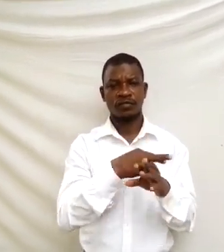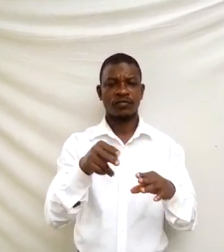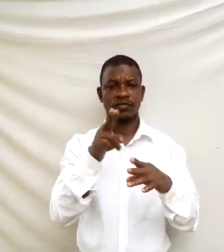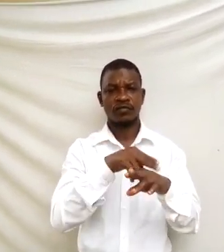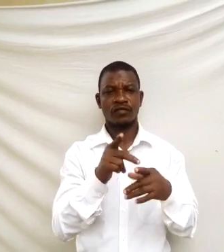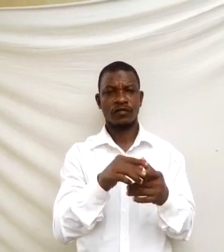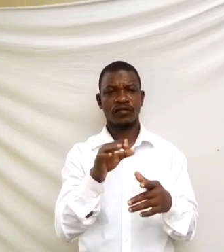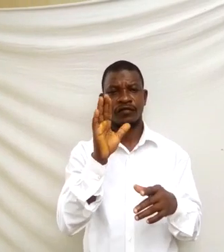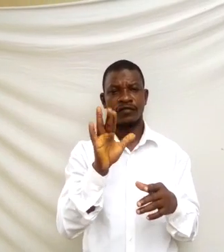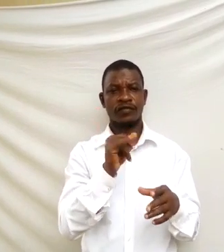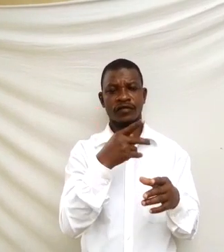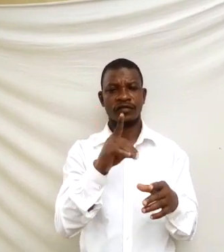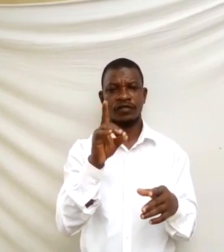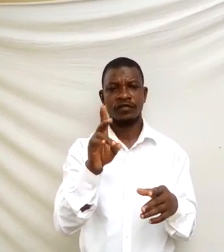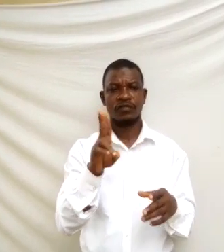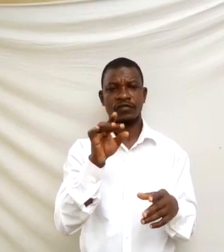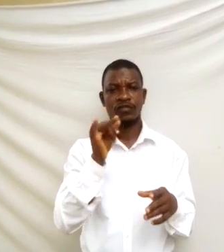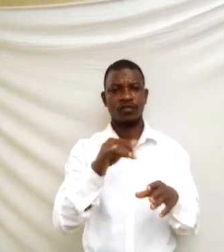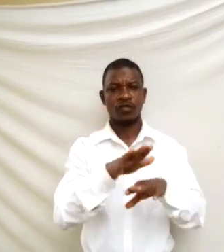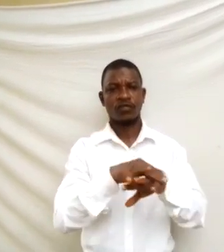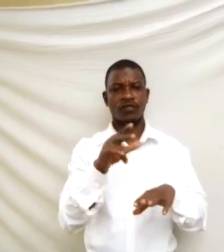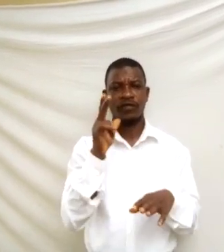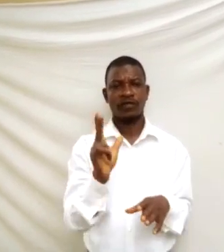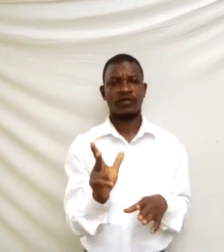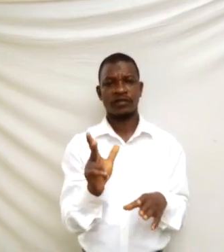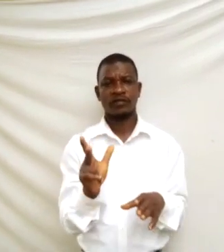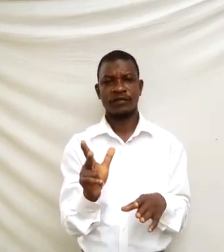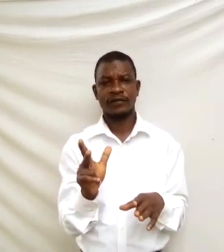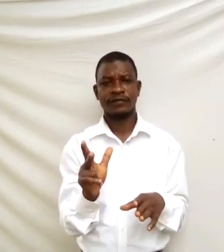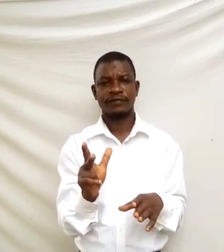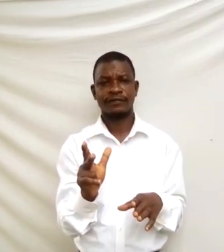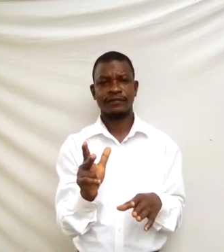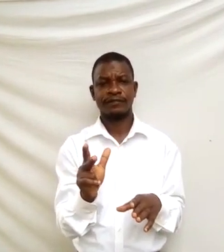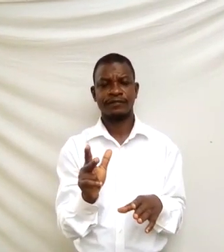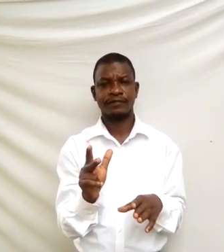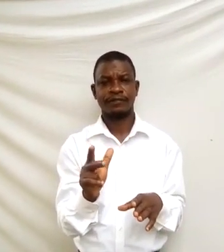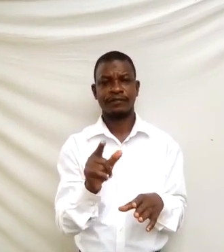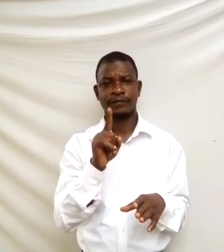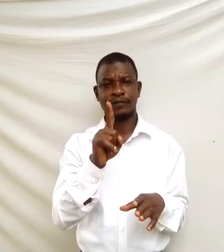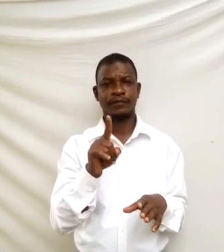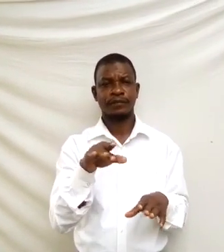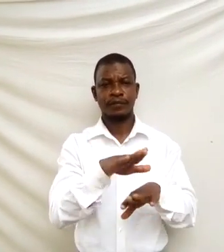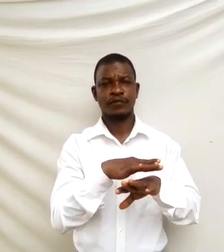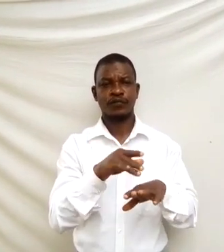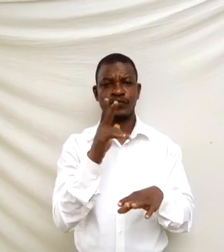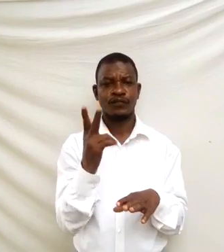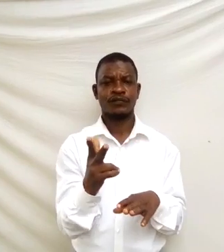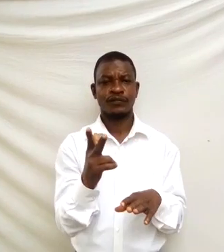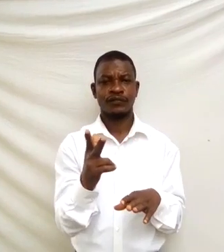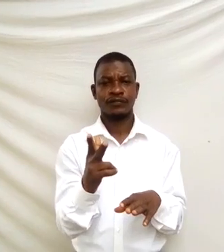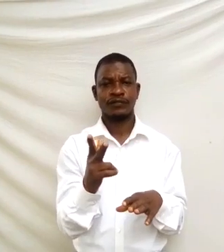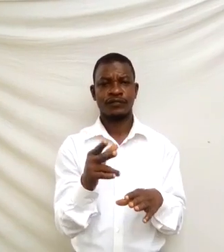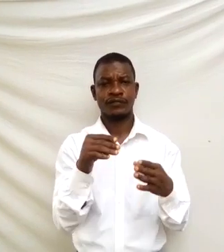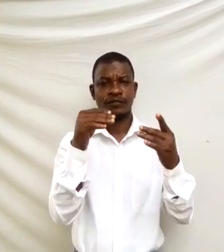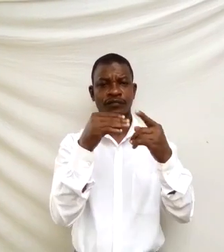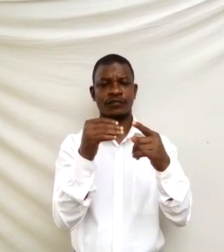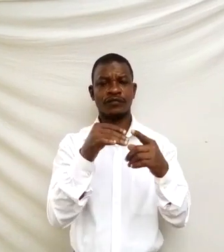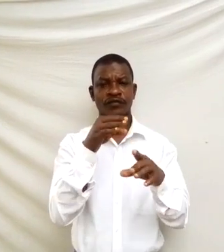du over three one over three integral of